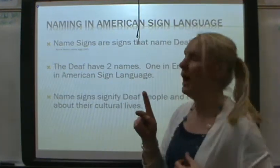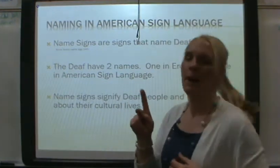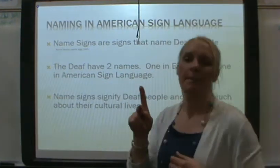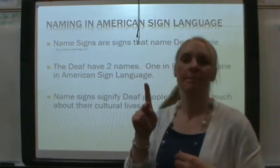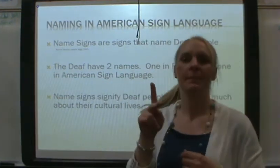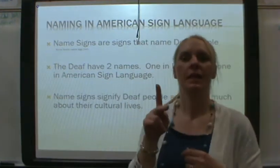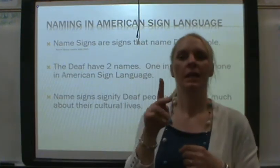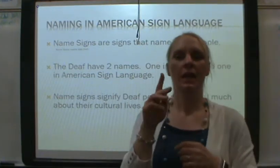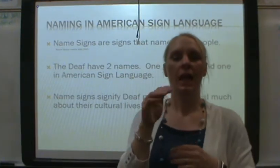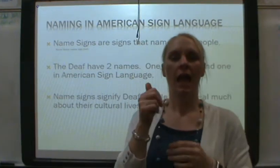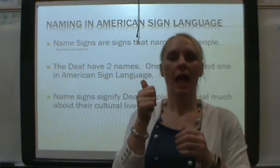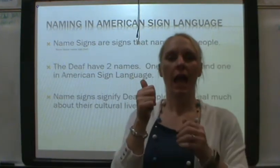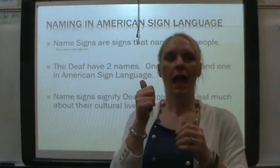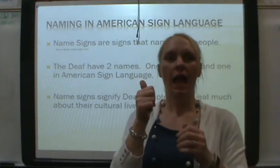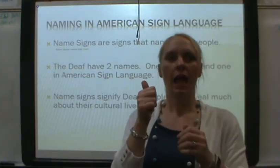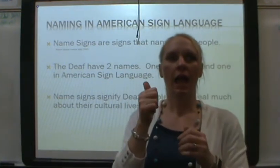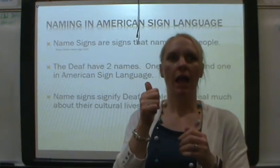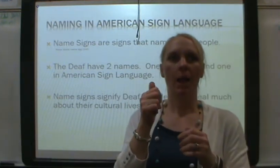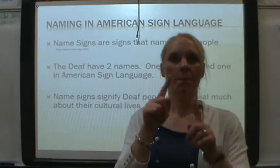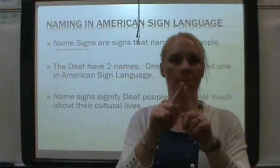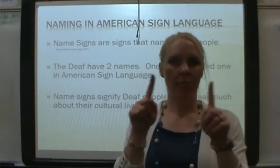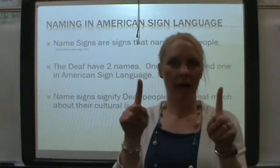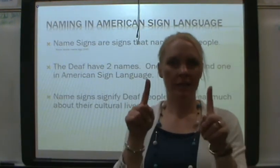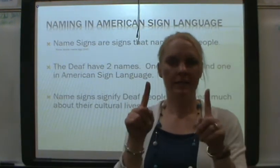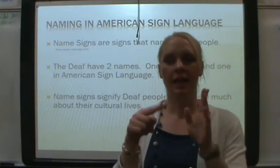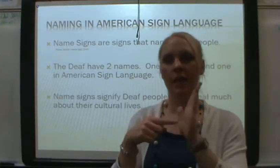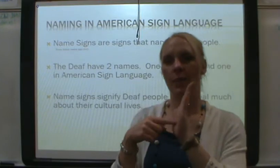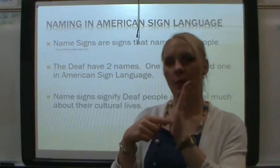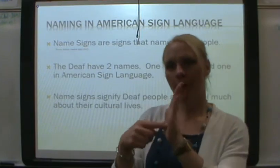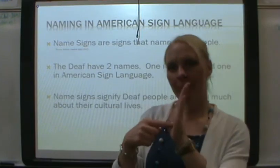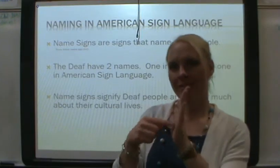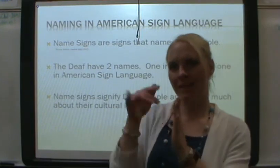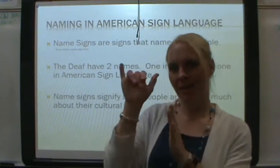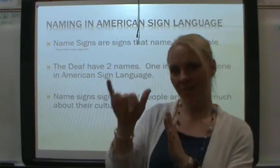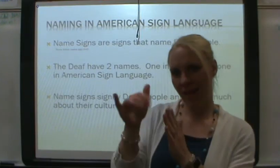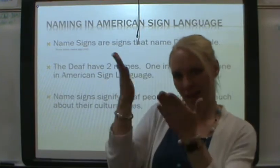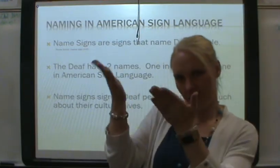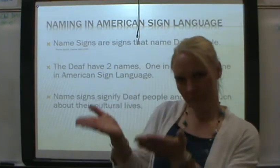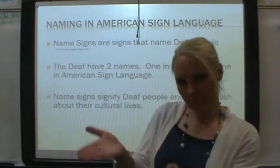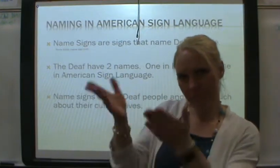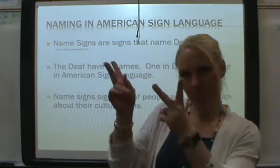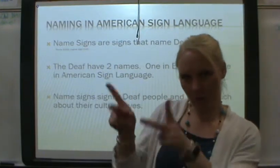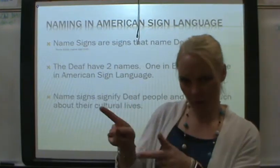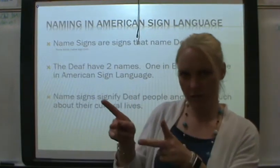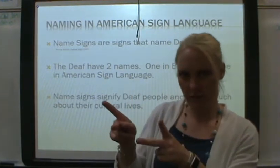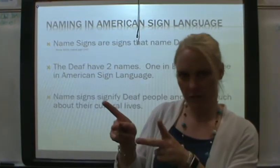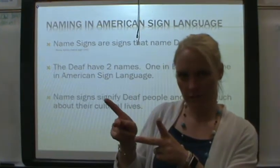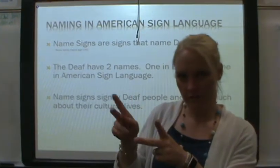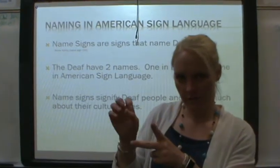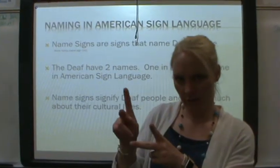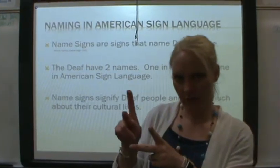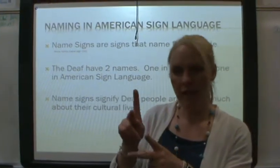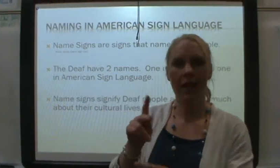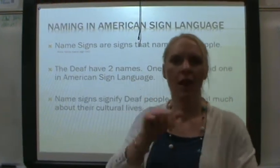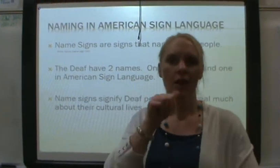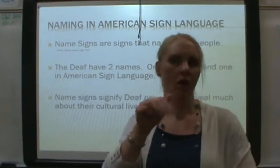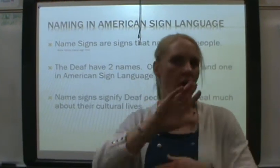but they represent that person. Okay, not